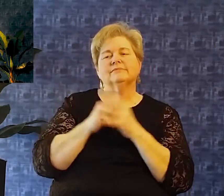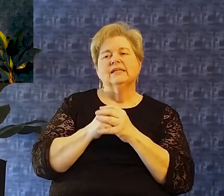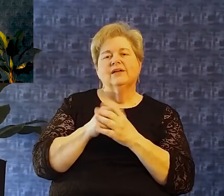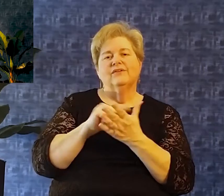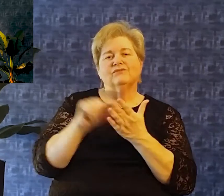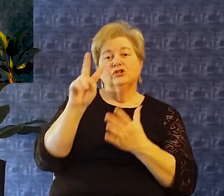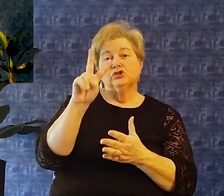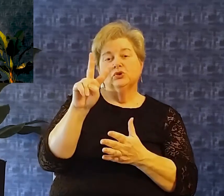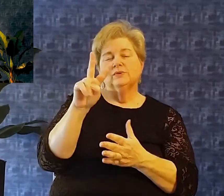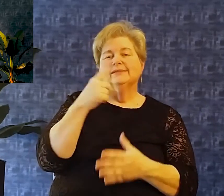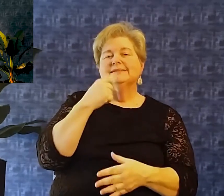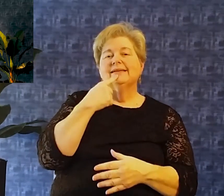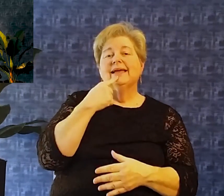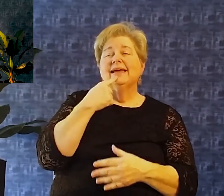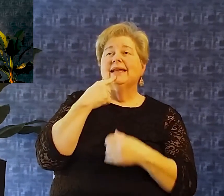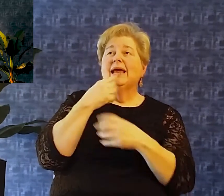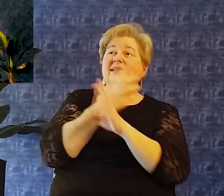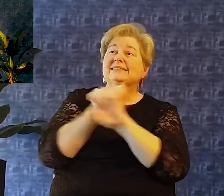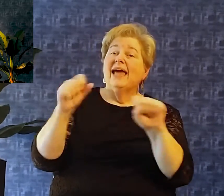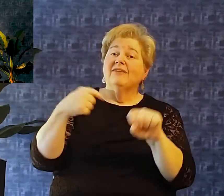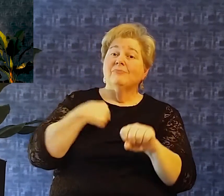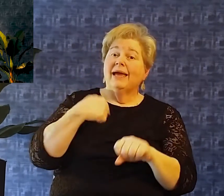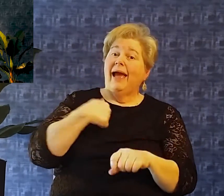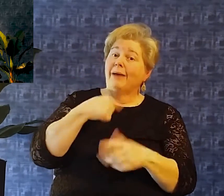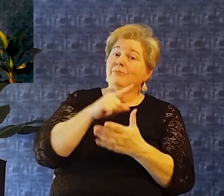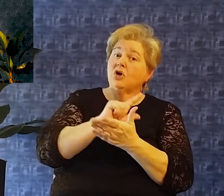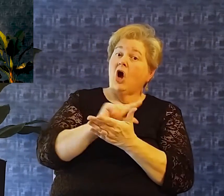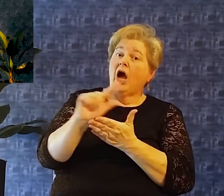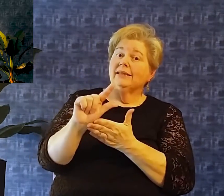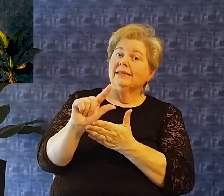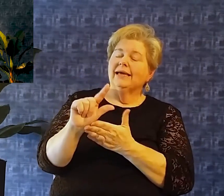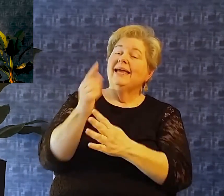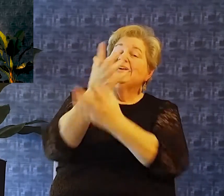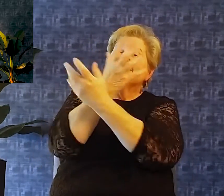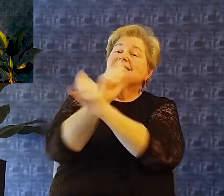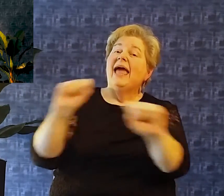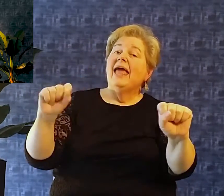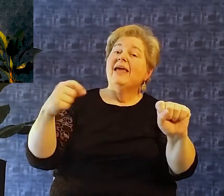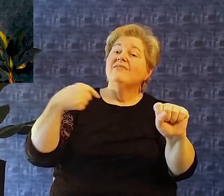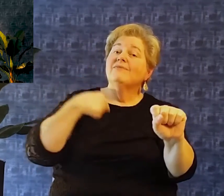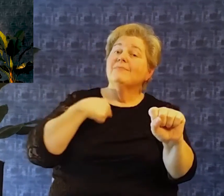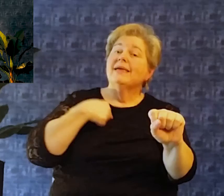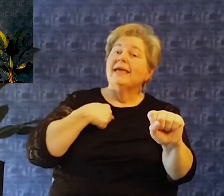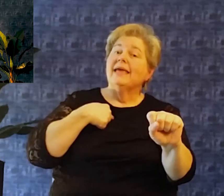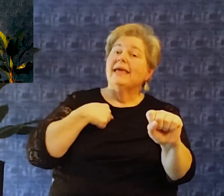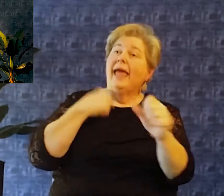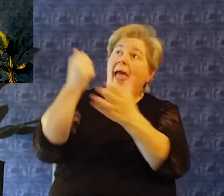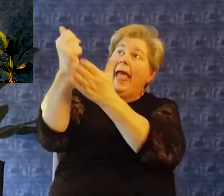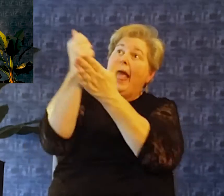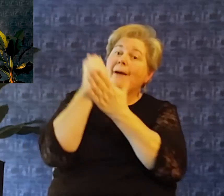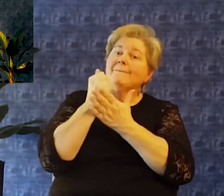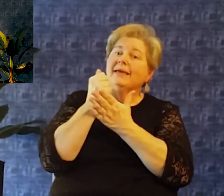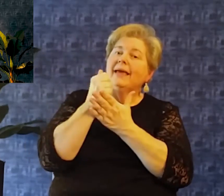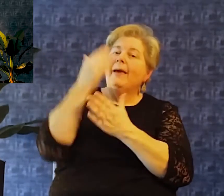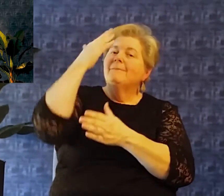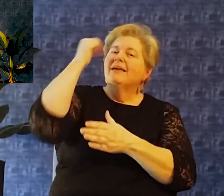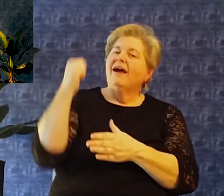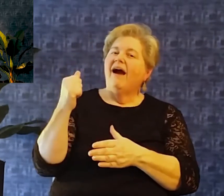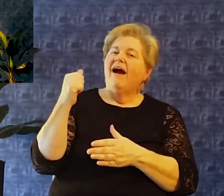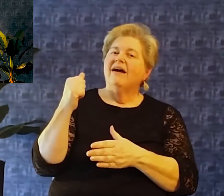me Rescue me because I am your Servant I am a servant.